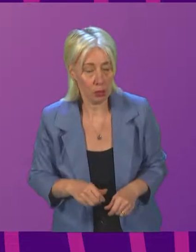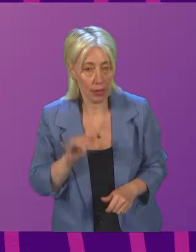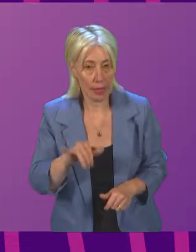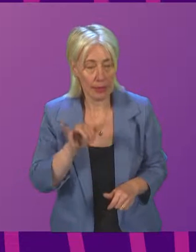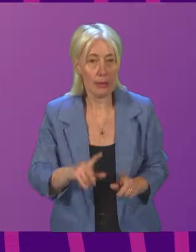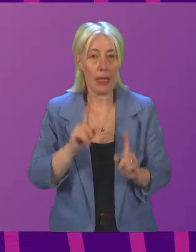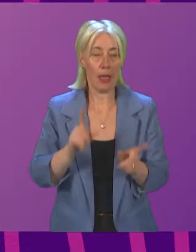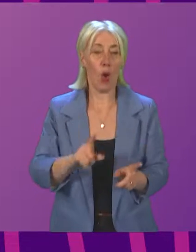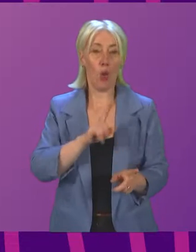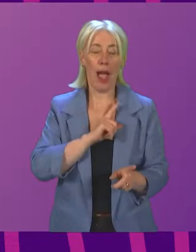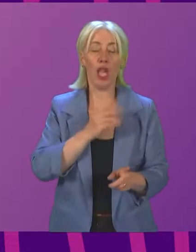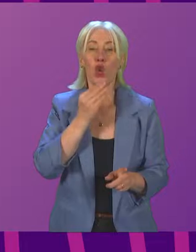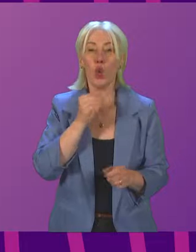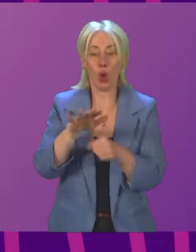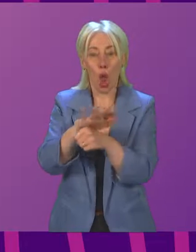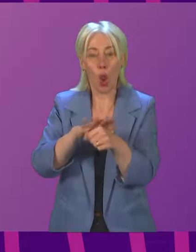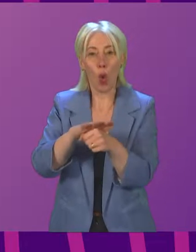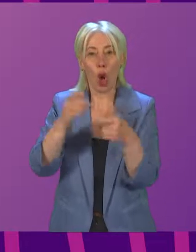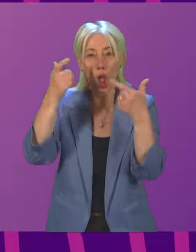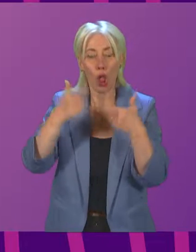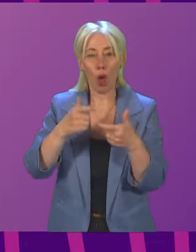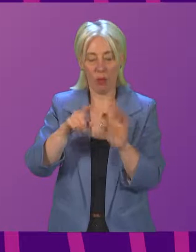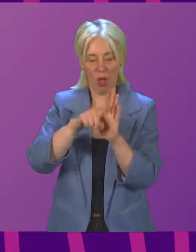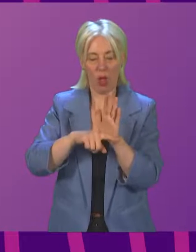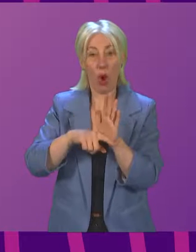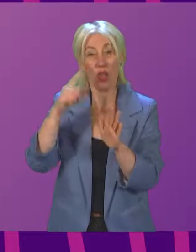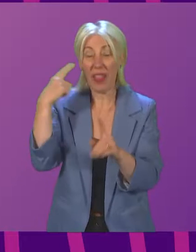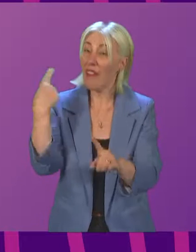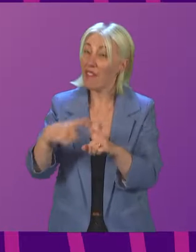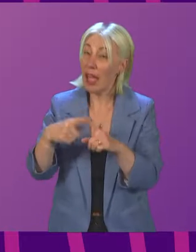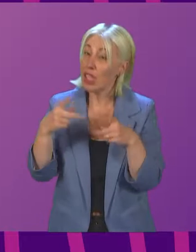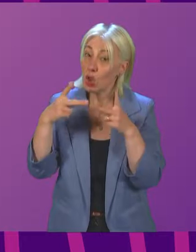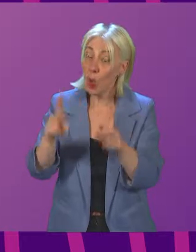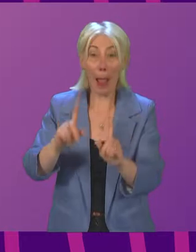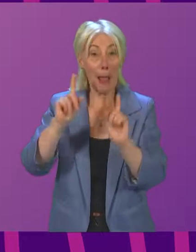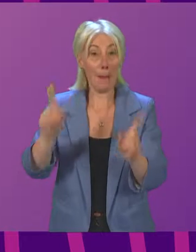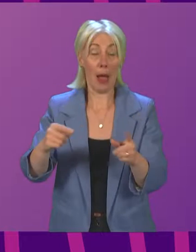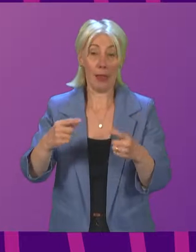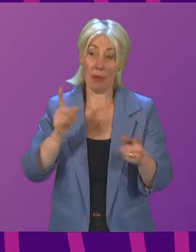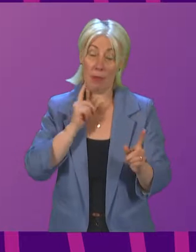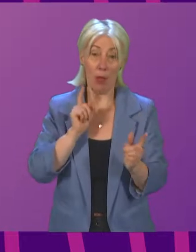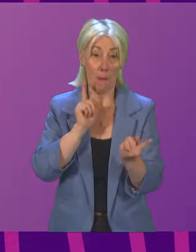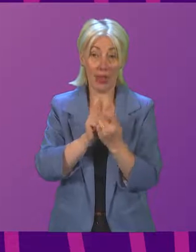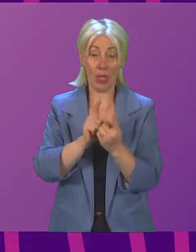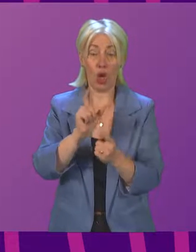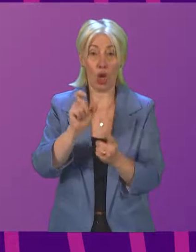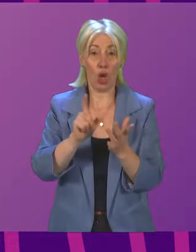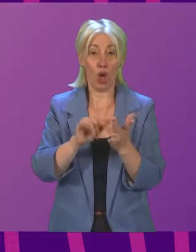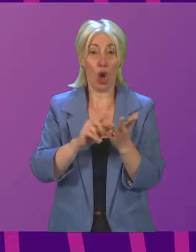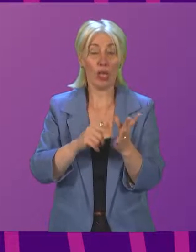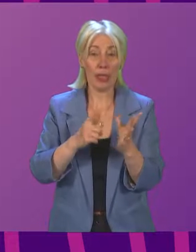that I am keen to use by-laws is I think it is the fastest way forward. But I will be – my officials are meeting with Kozler and